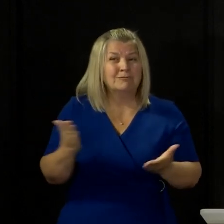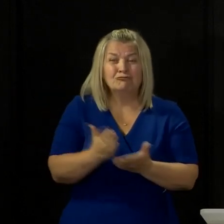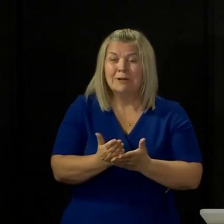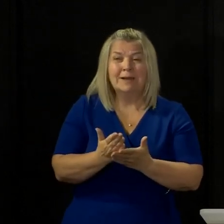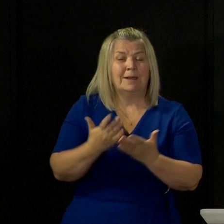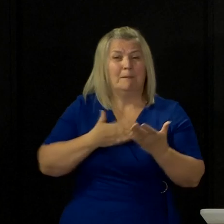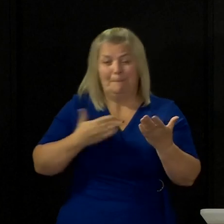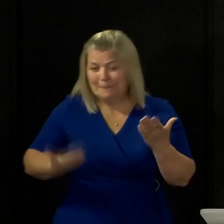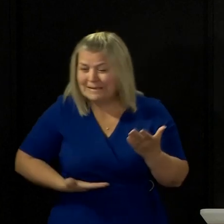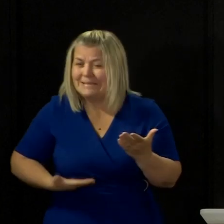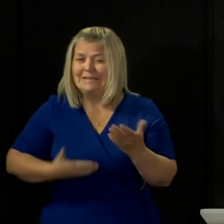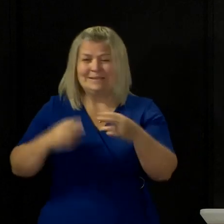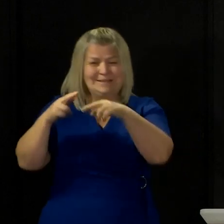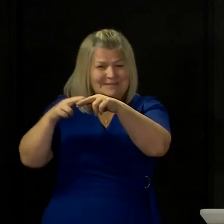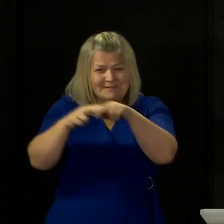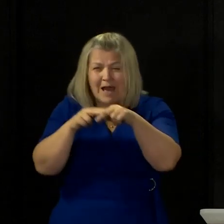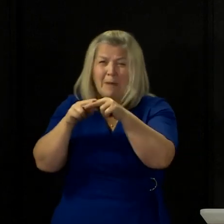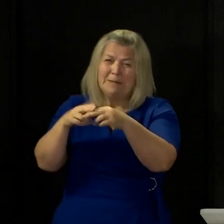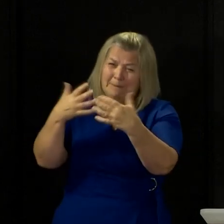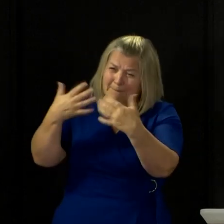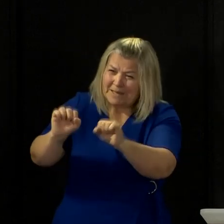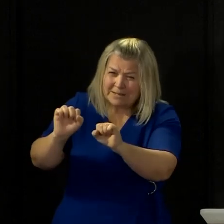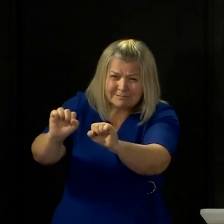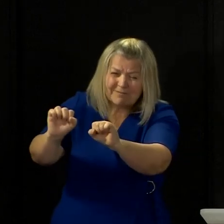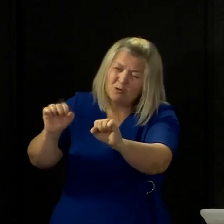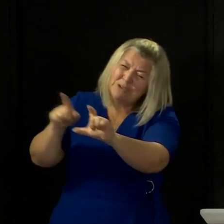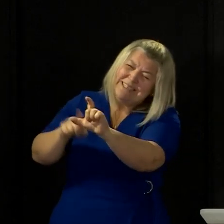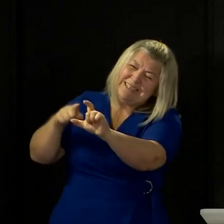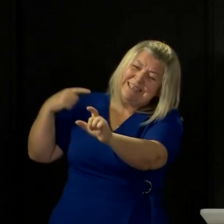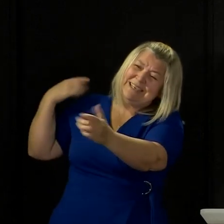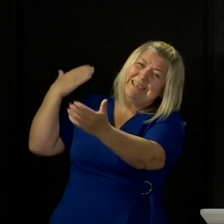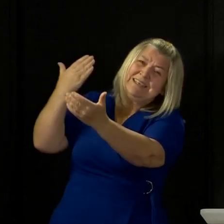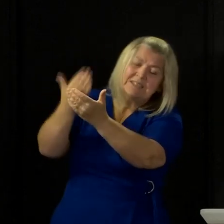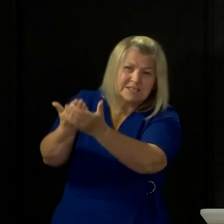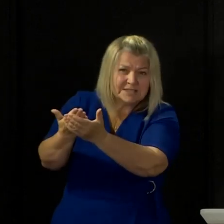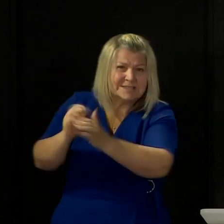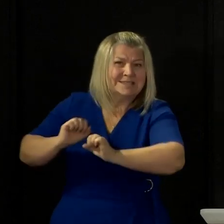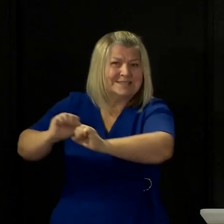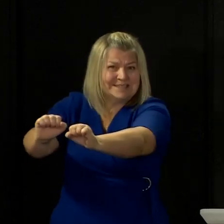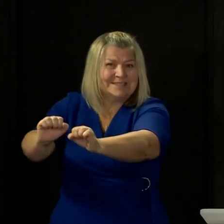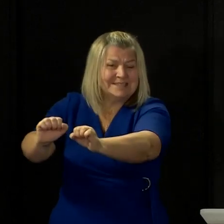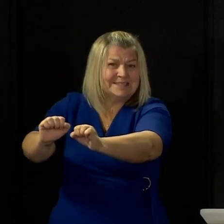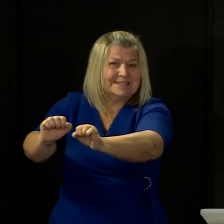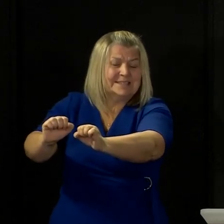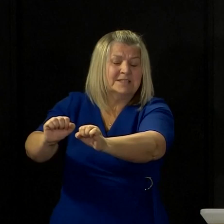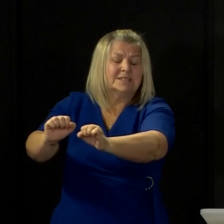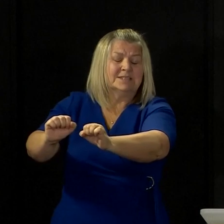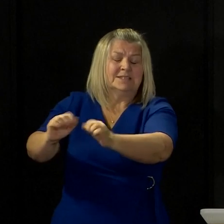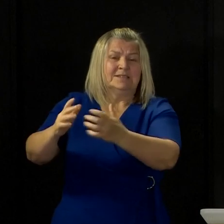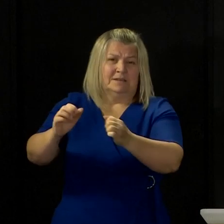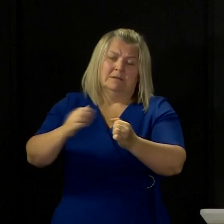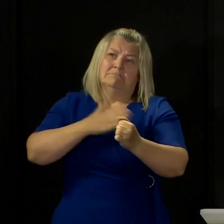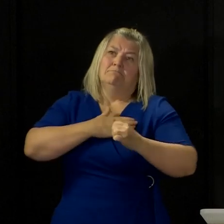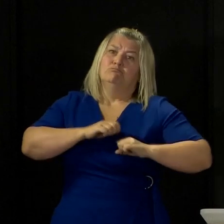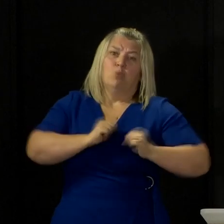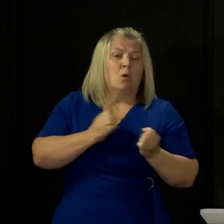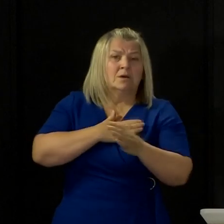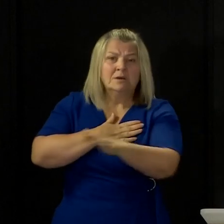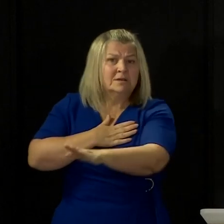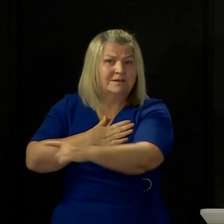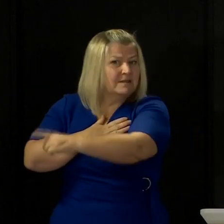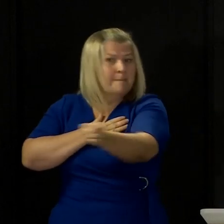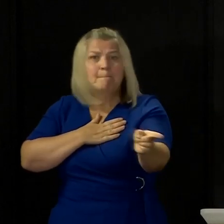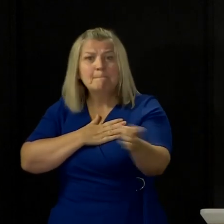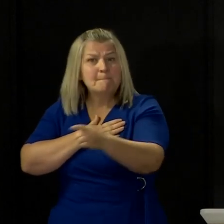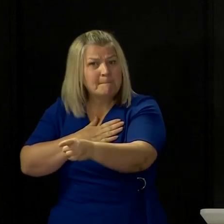businesses, family-owned businesses perhaps in particular, that have, you know, invested their blood, sweat and tears over many years in